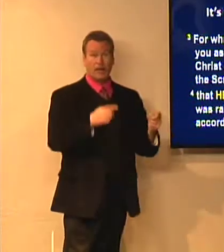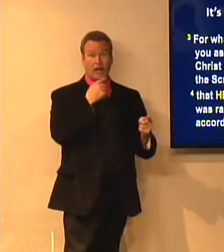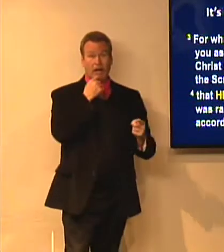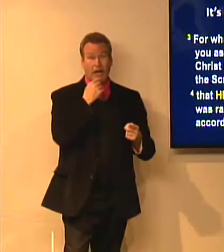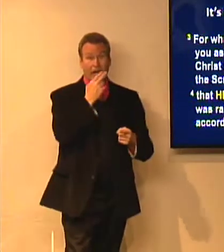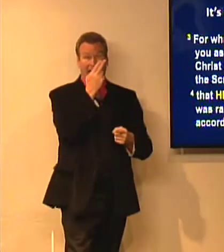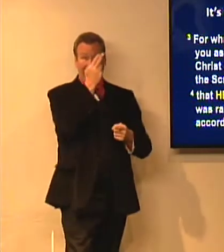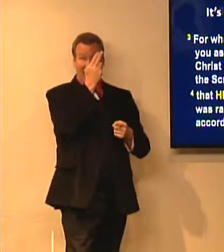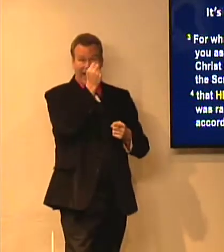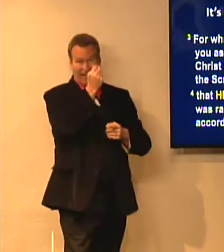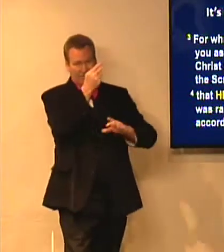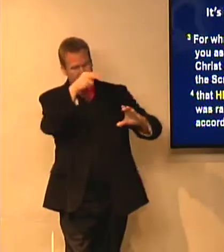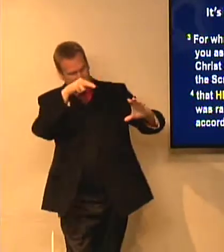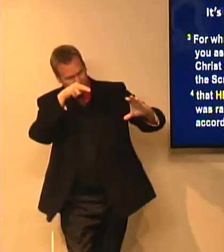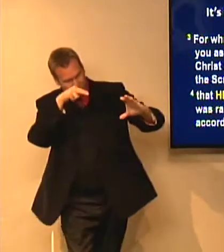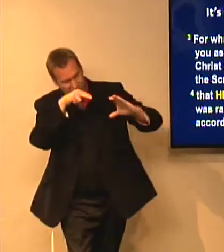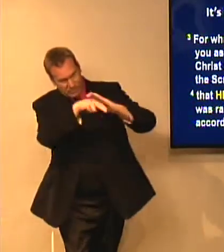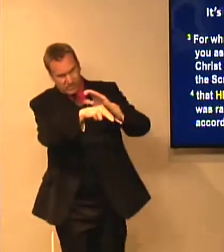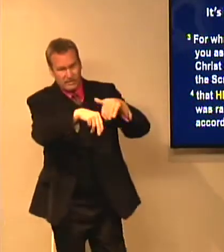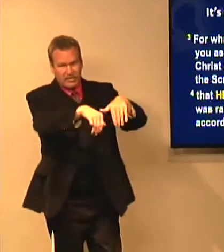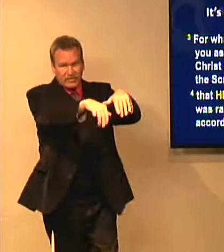It says, Jesus was buried.